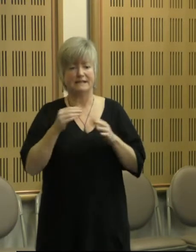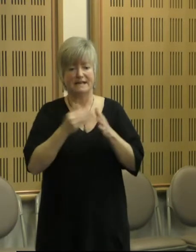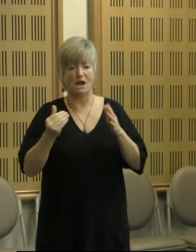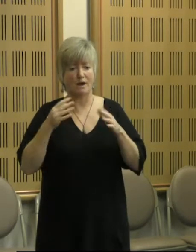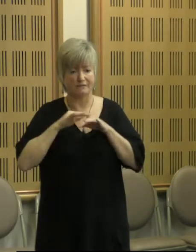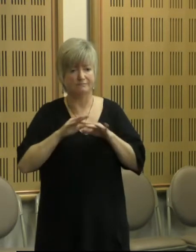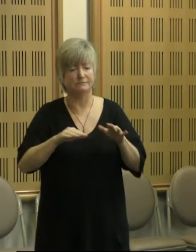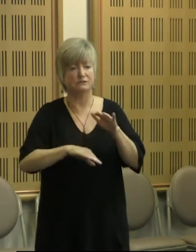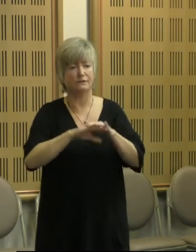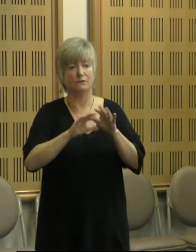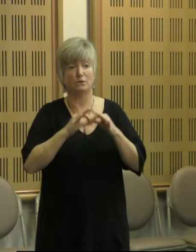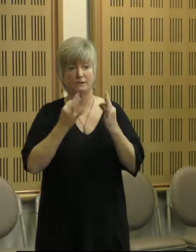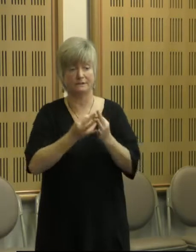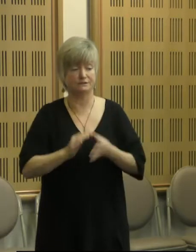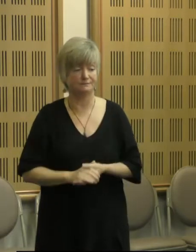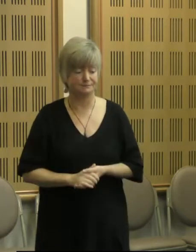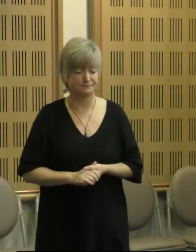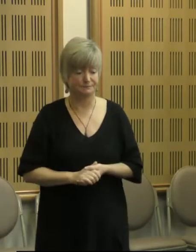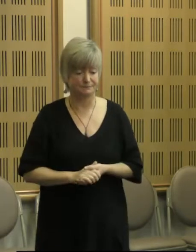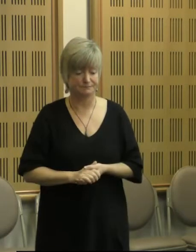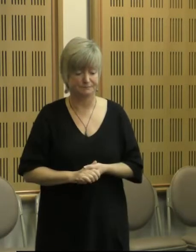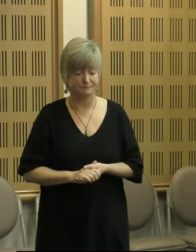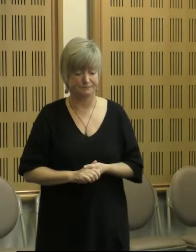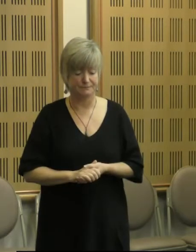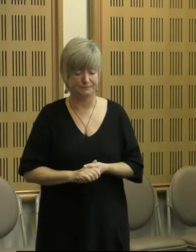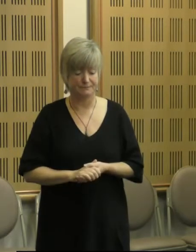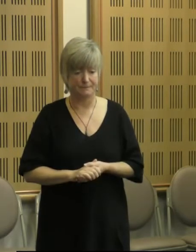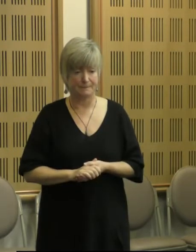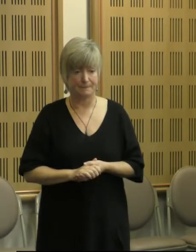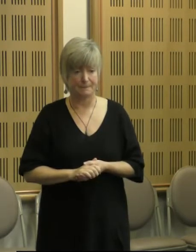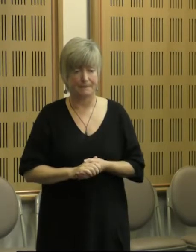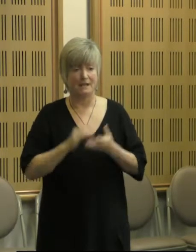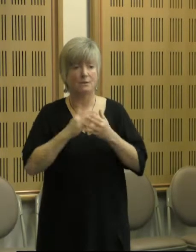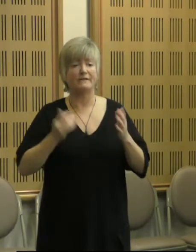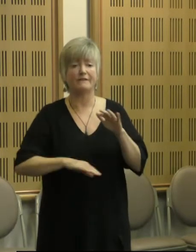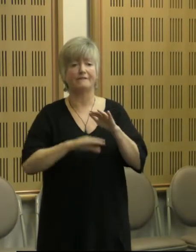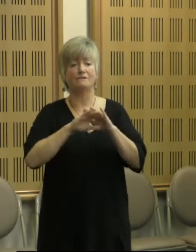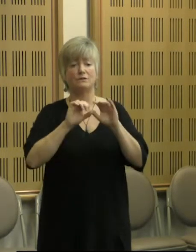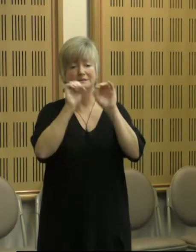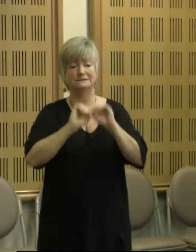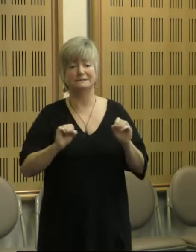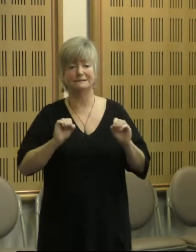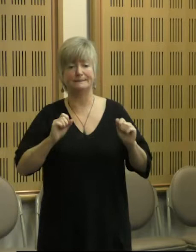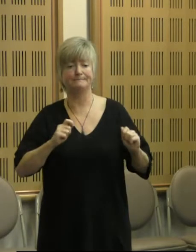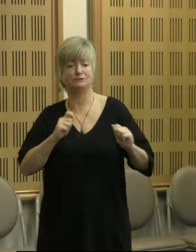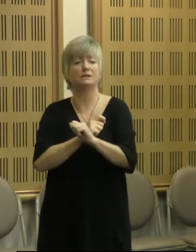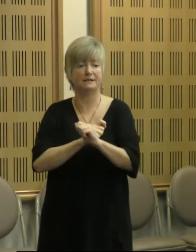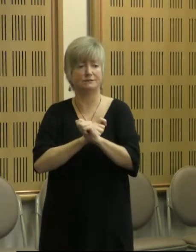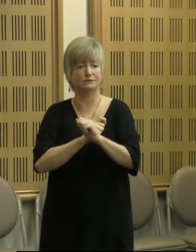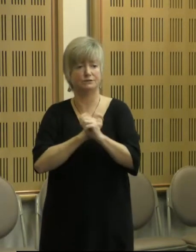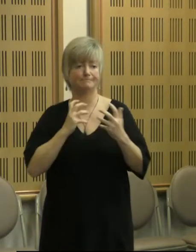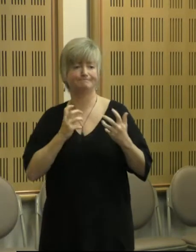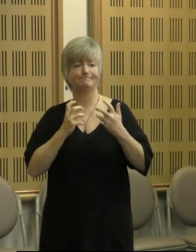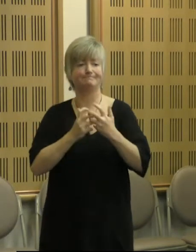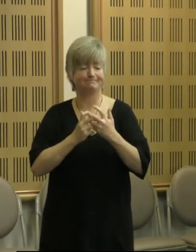And we want to do our small parts to be part of the overall systemic and cultural shift, which is now happening. We've had an Aboriginal advocacy manager in the